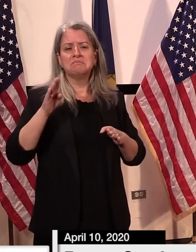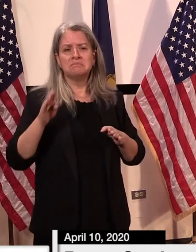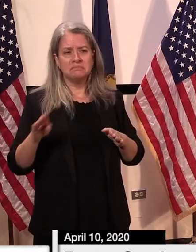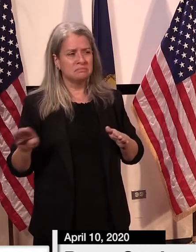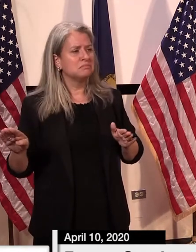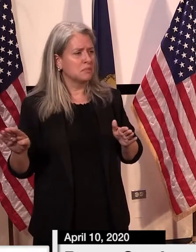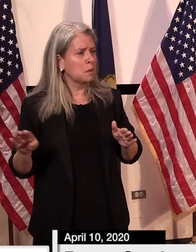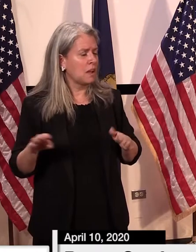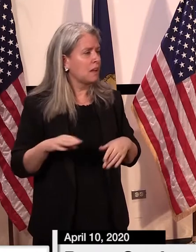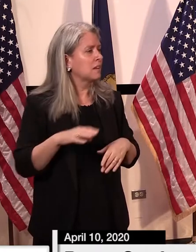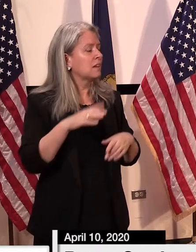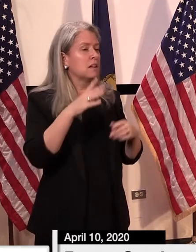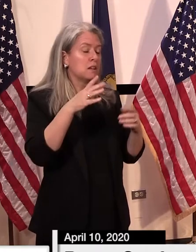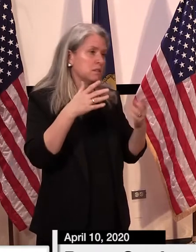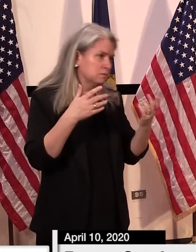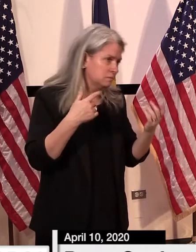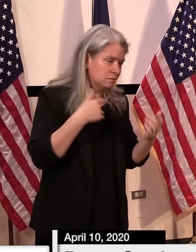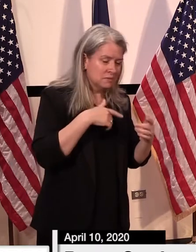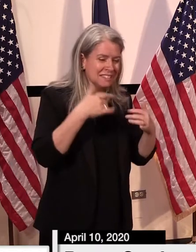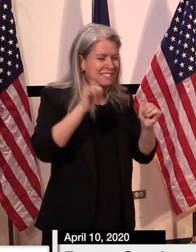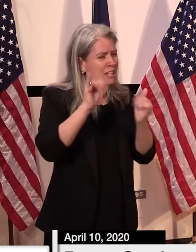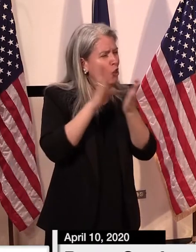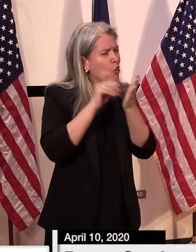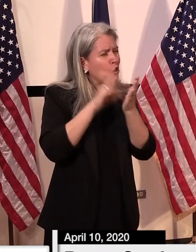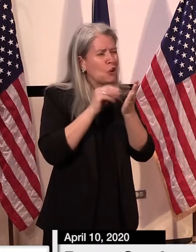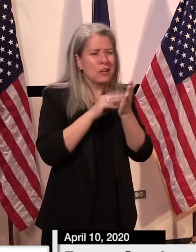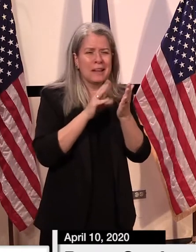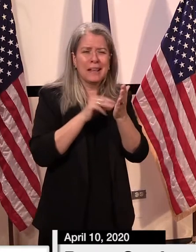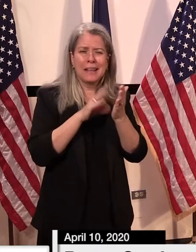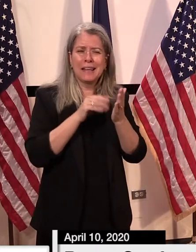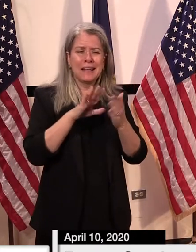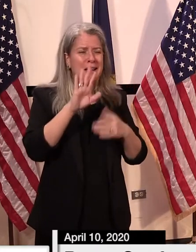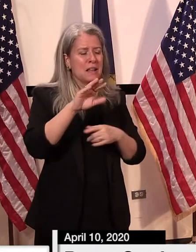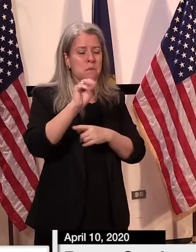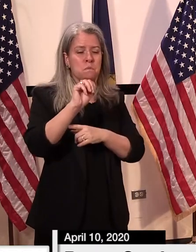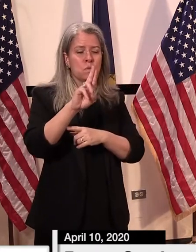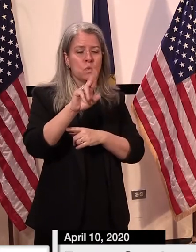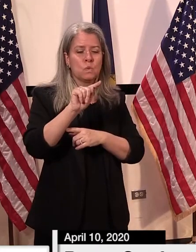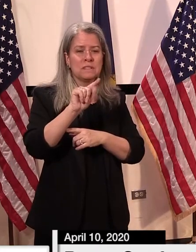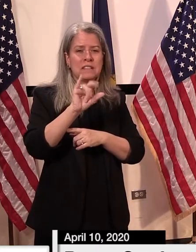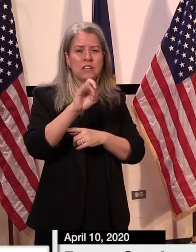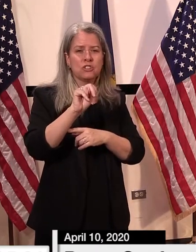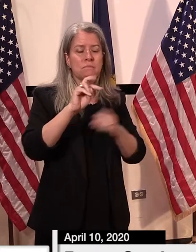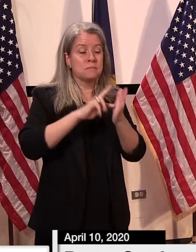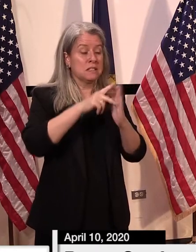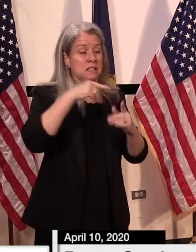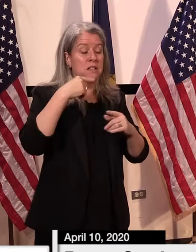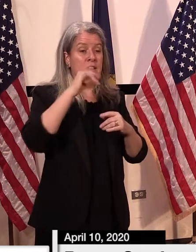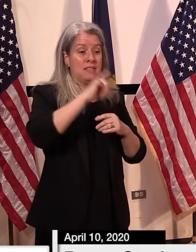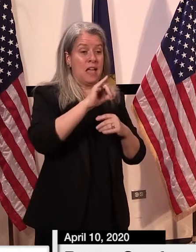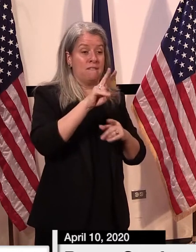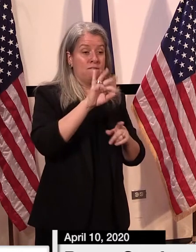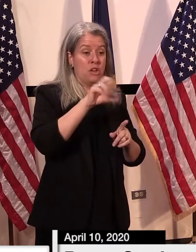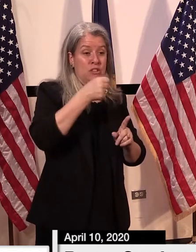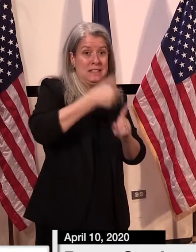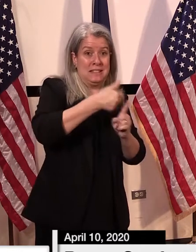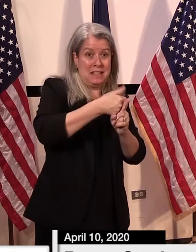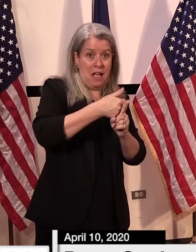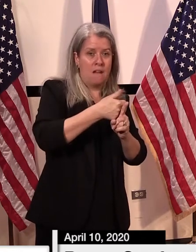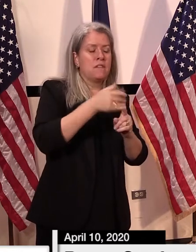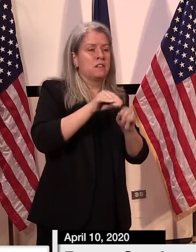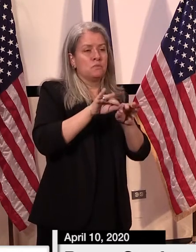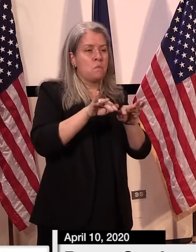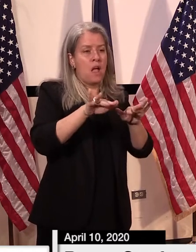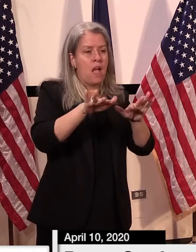things being learned about mutation all the time and right now mutation is not at the top of the list of things that people are